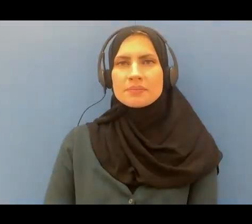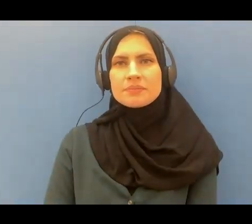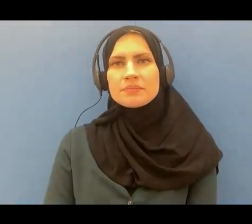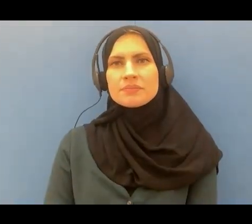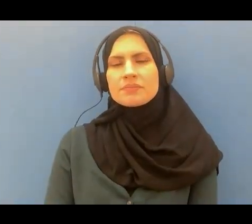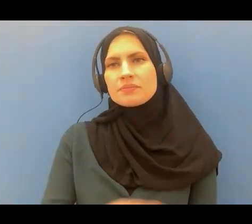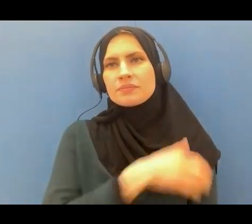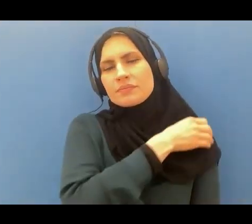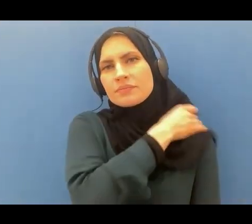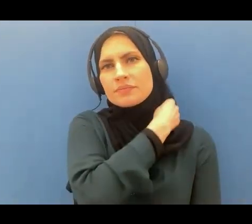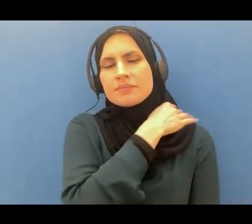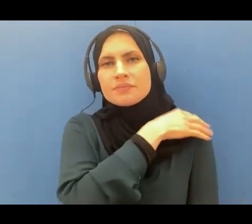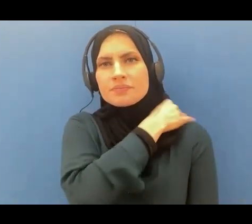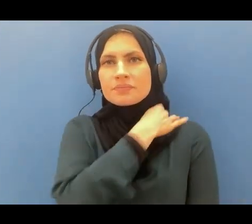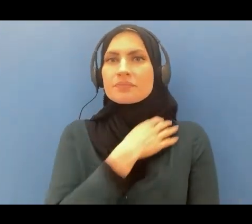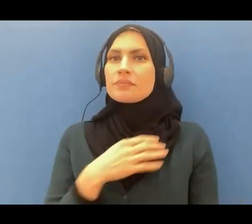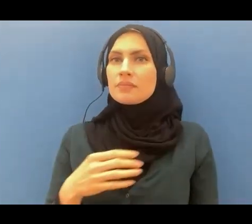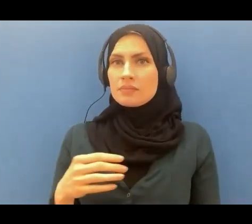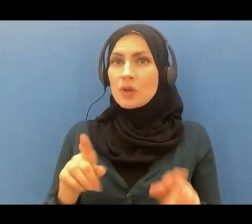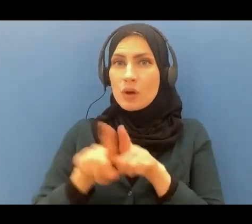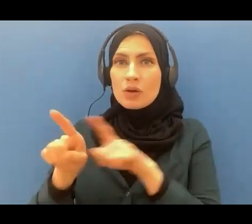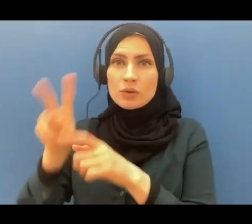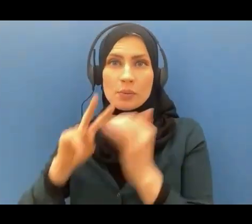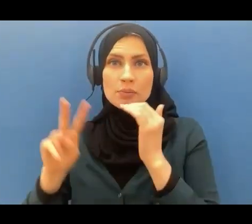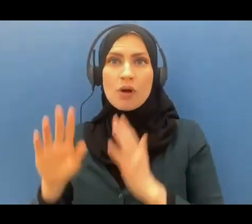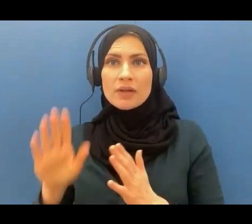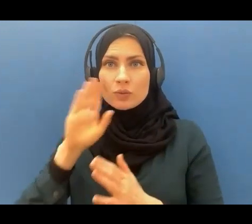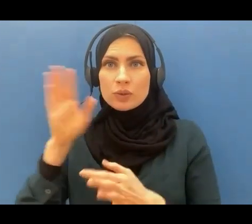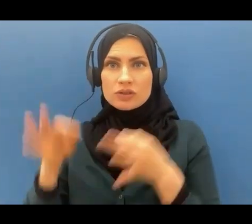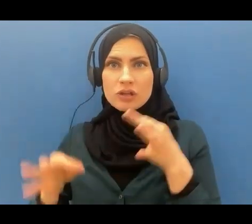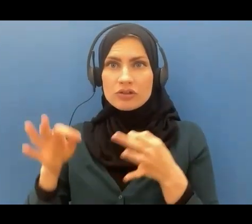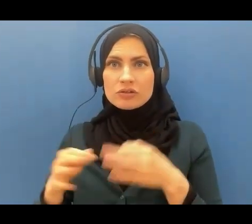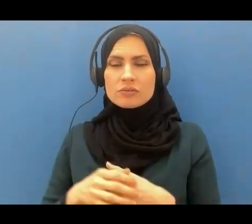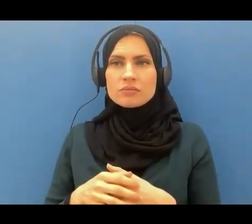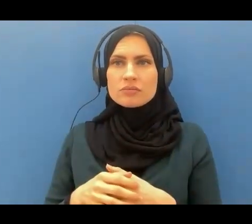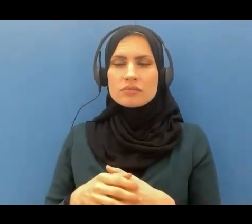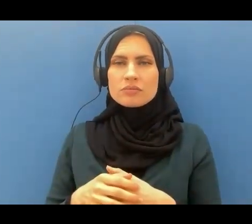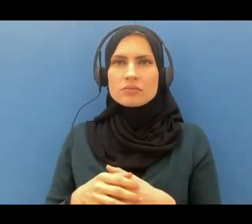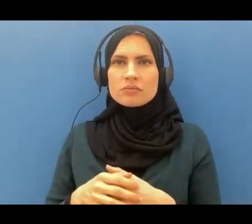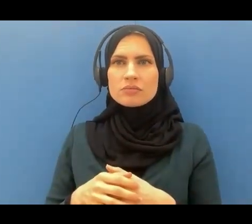even the prophets will be judged have you not communicated my message